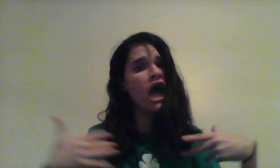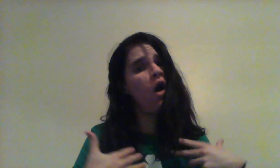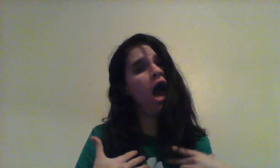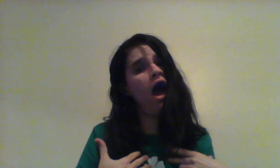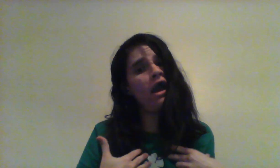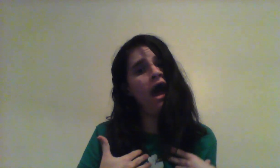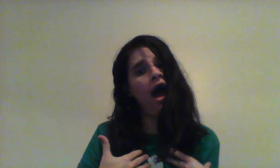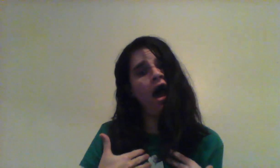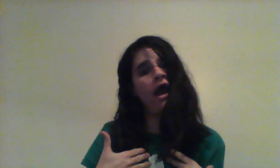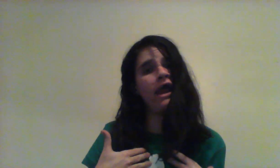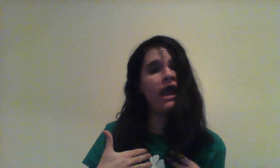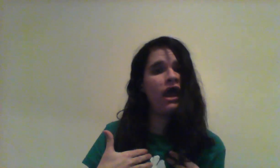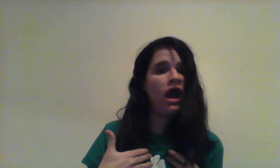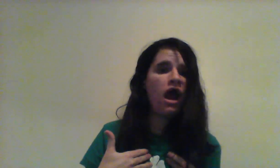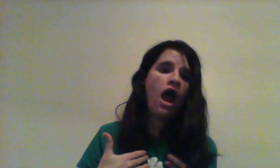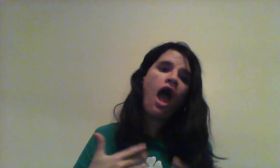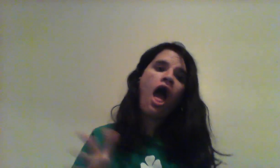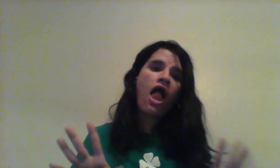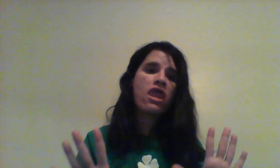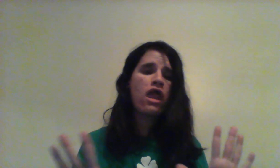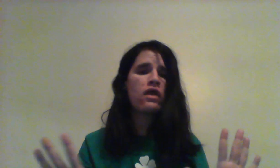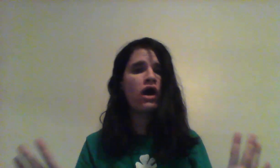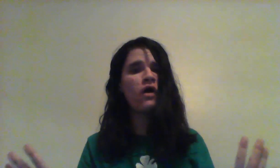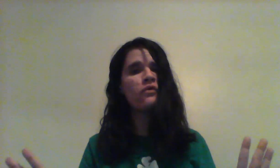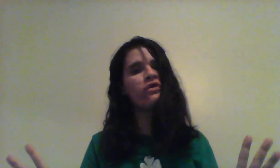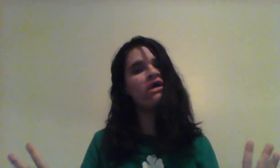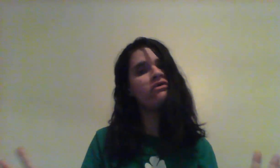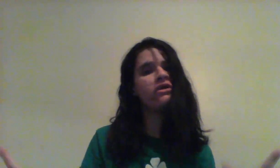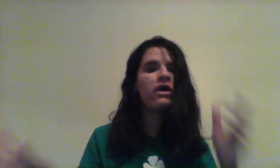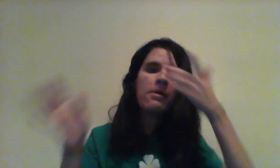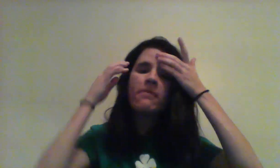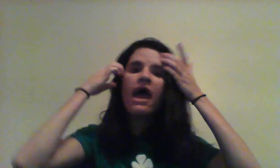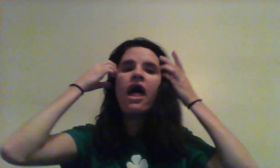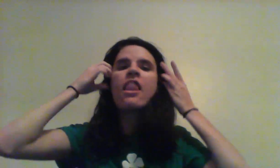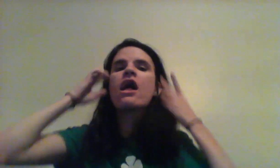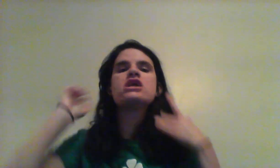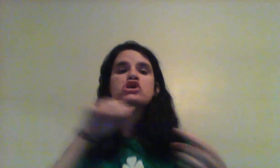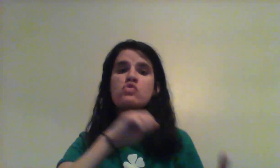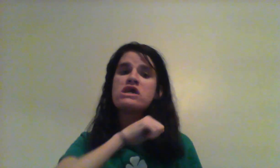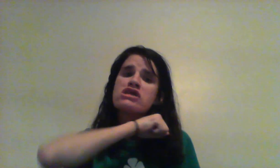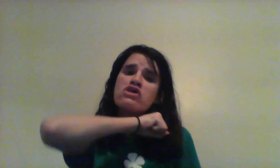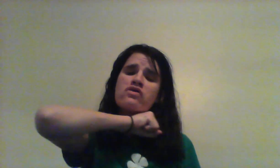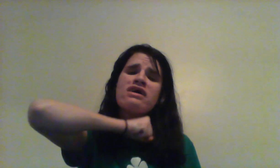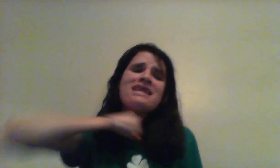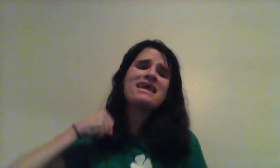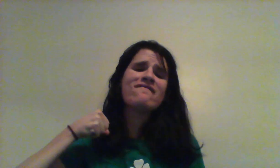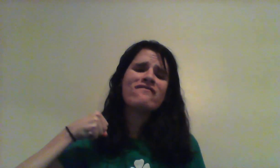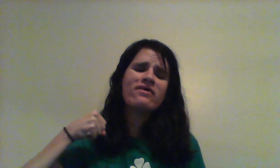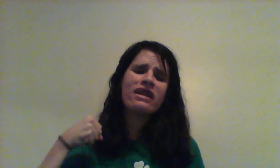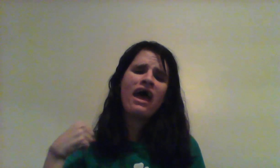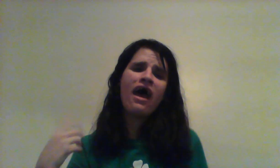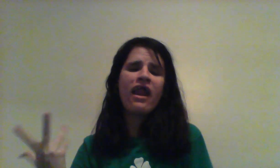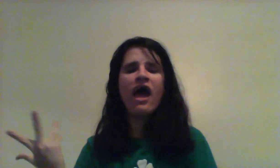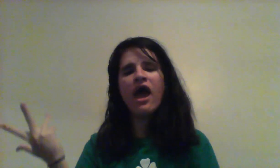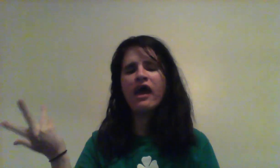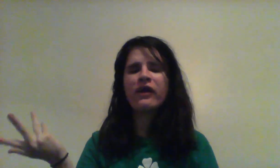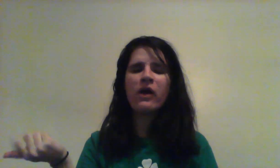how I got it. Another ghost that's in your bed that you wish you could leave with it. Ain't no